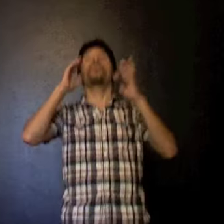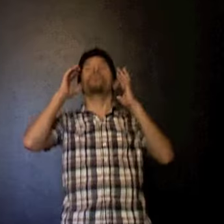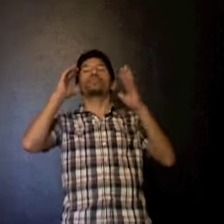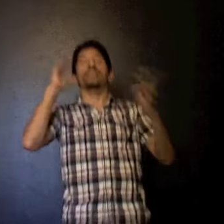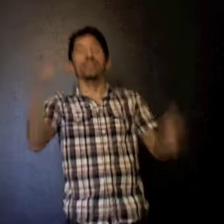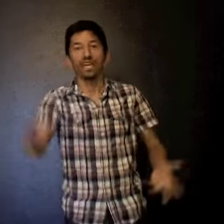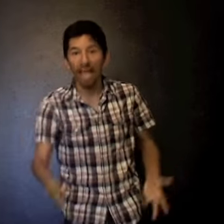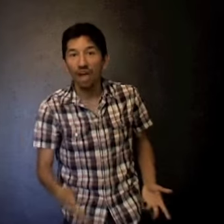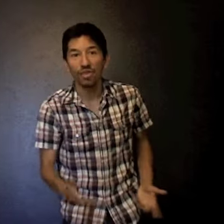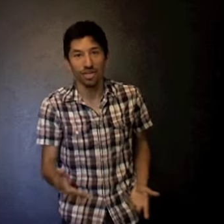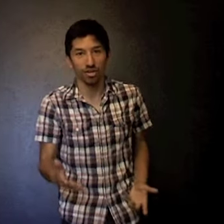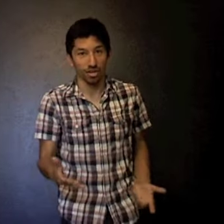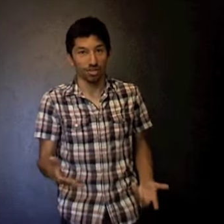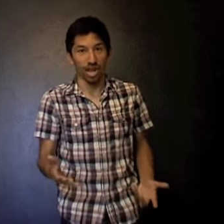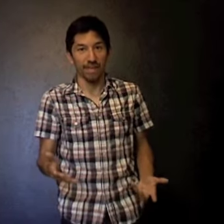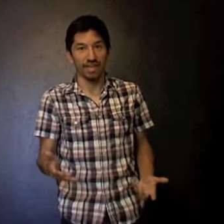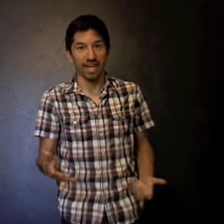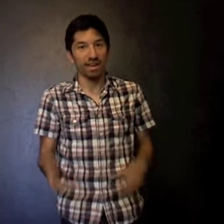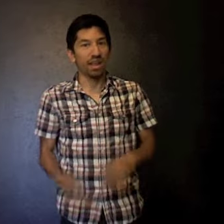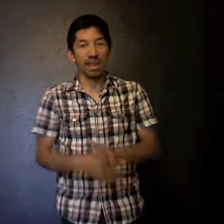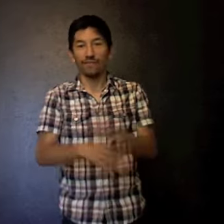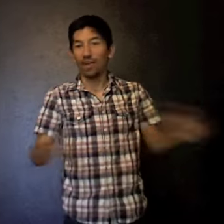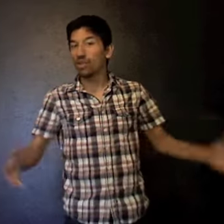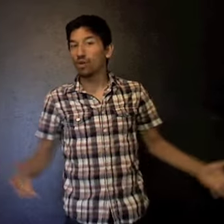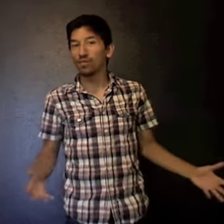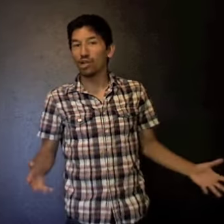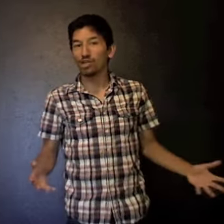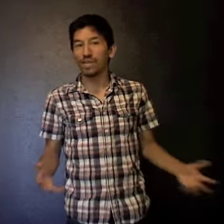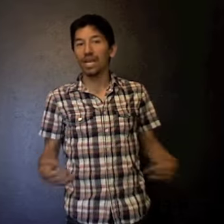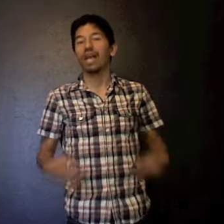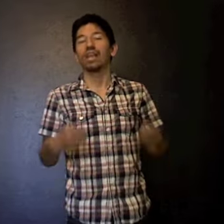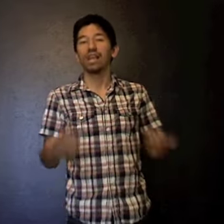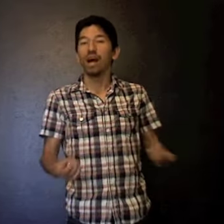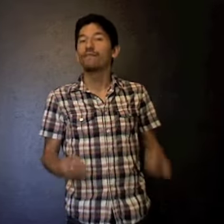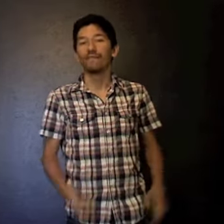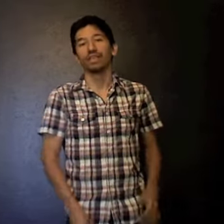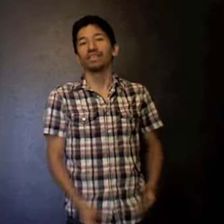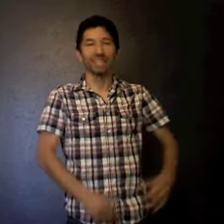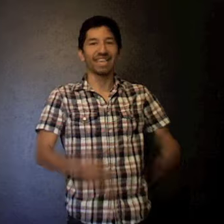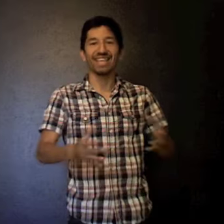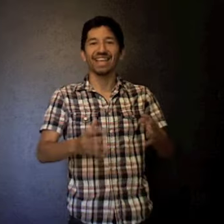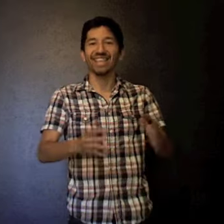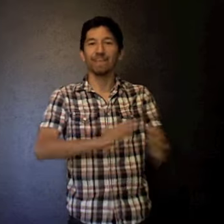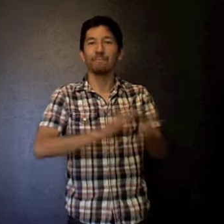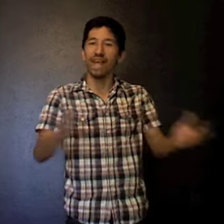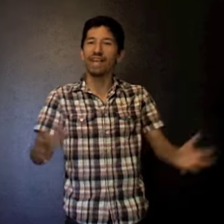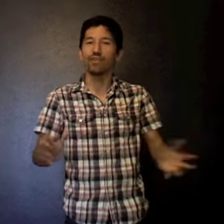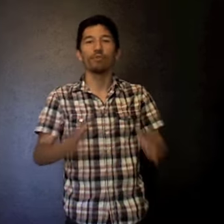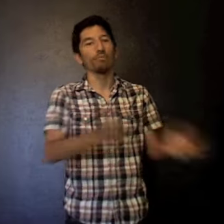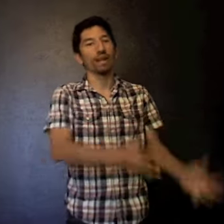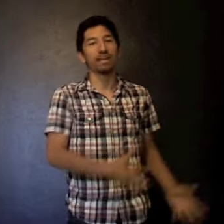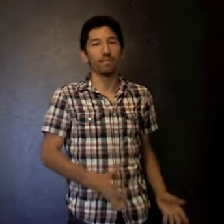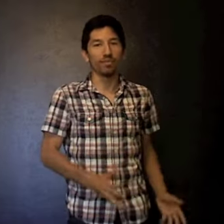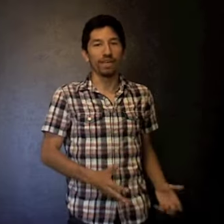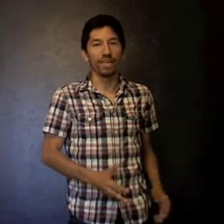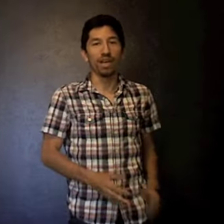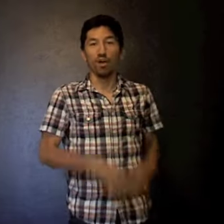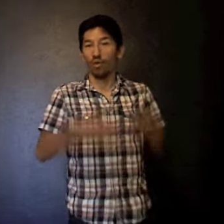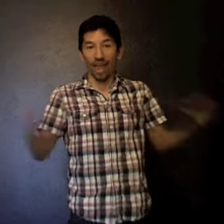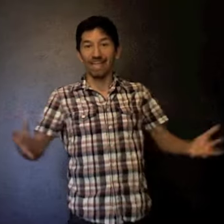Holy cow, they did a good job at that. And for anyone who knows me, I love villains. I think that they make or break a movie or any